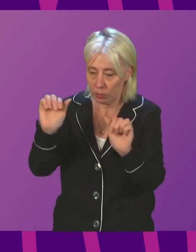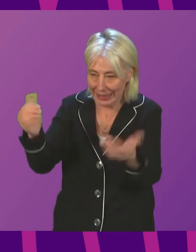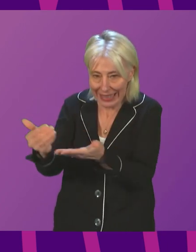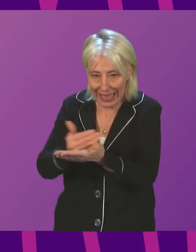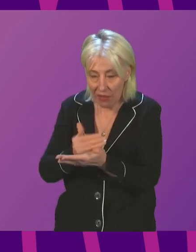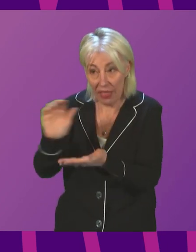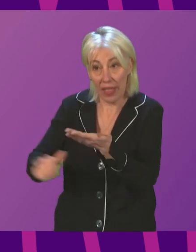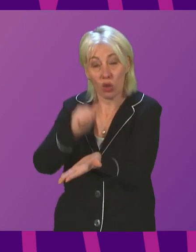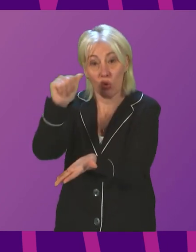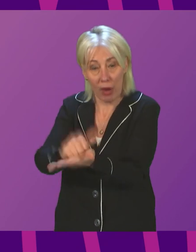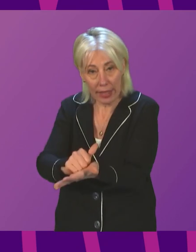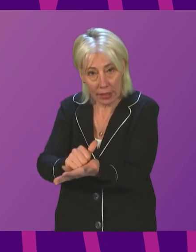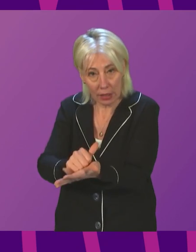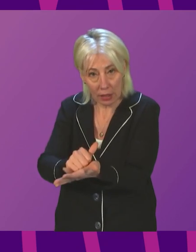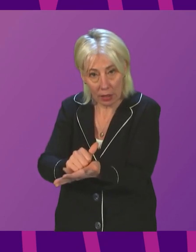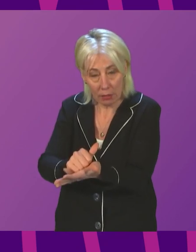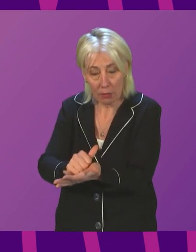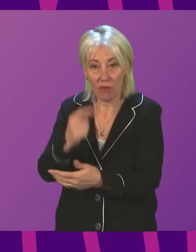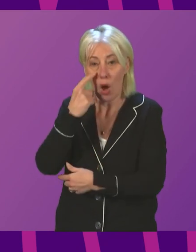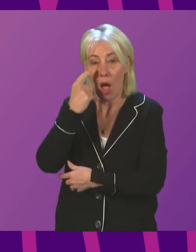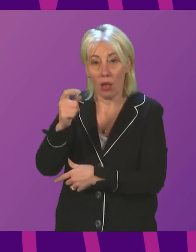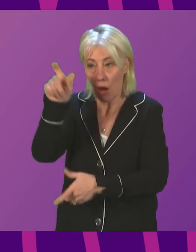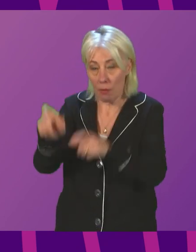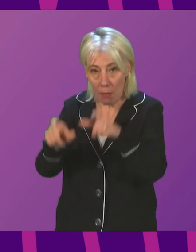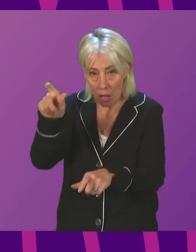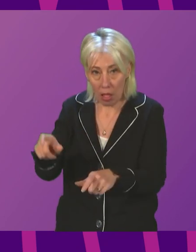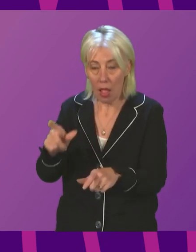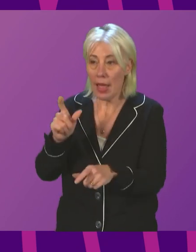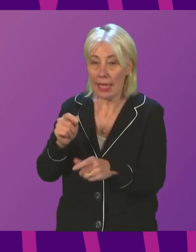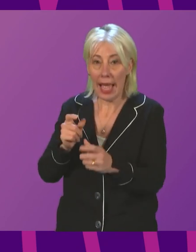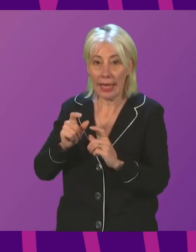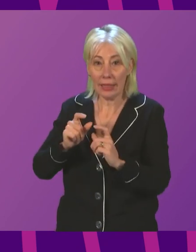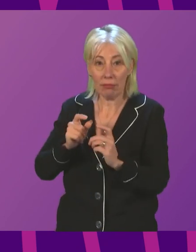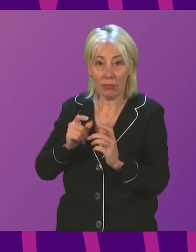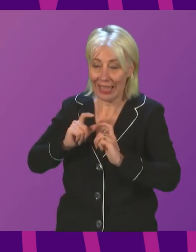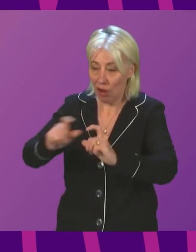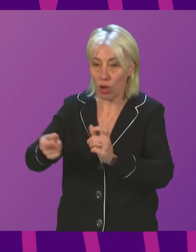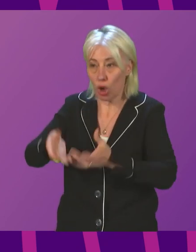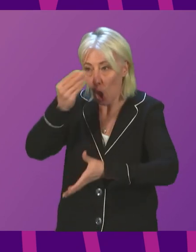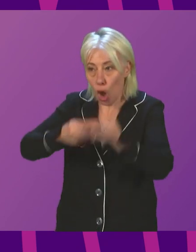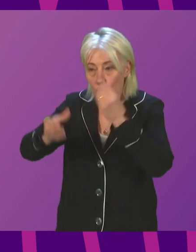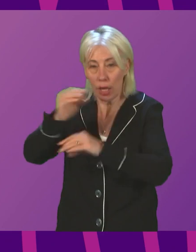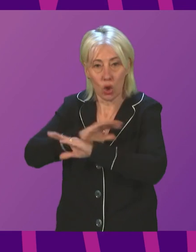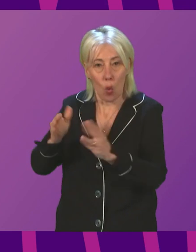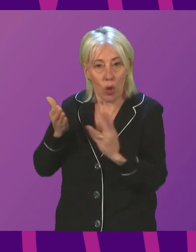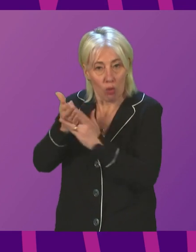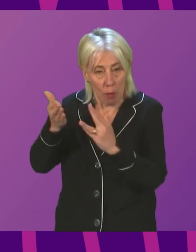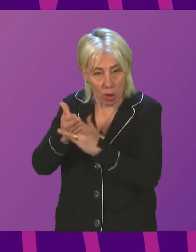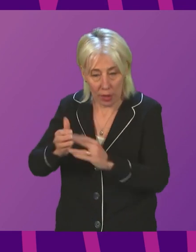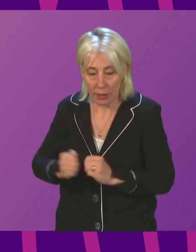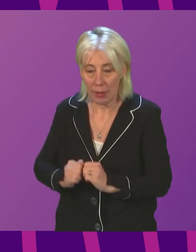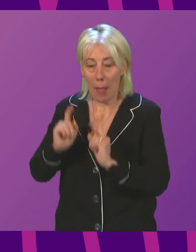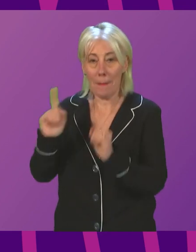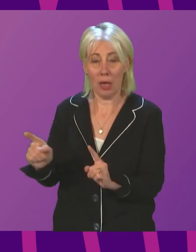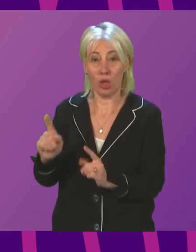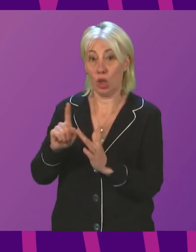schools to do, to make sure that young people are able to have uninterrupted access to their learning. Obviously, the issues that Mr